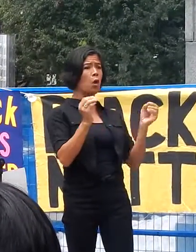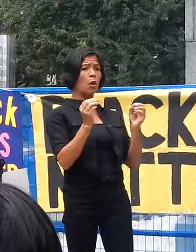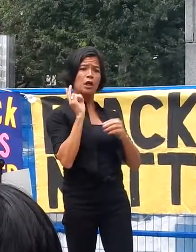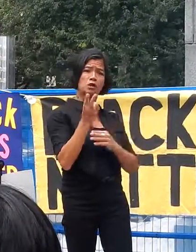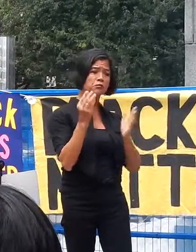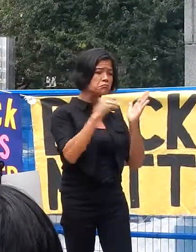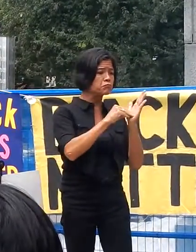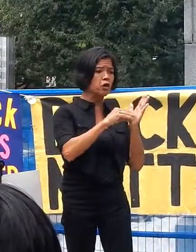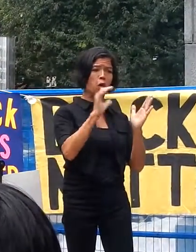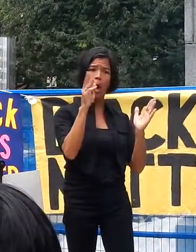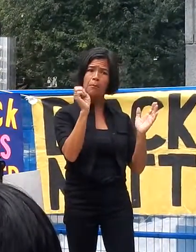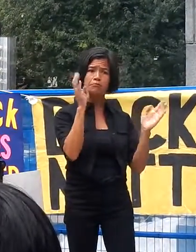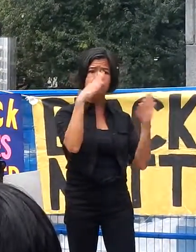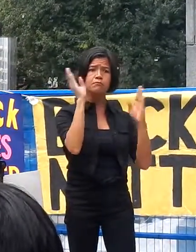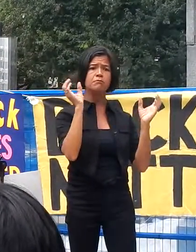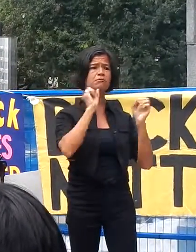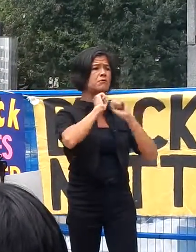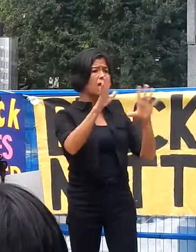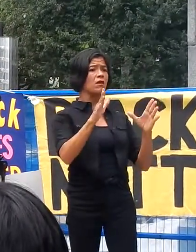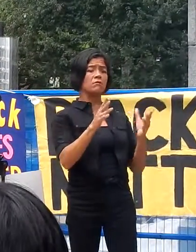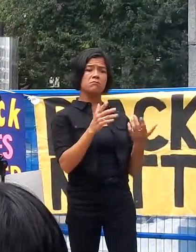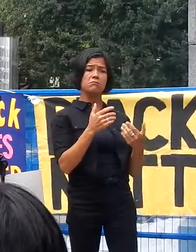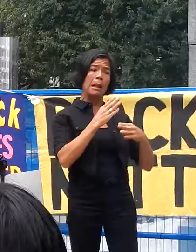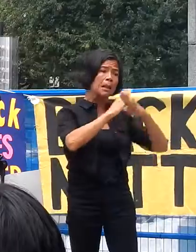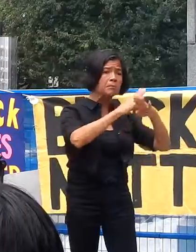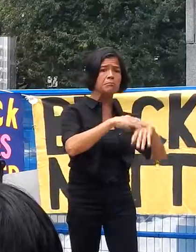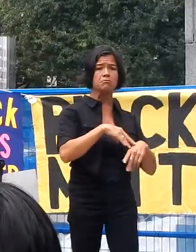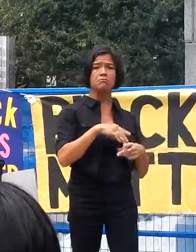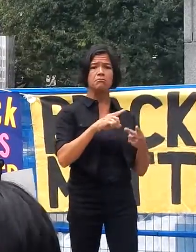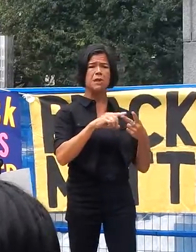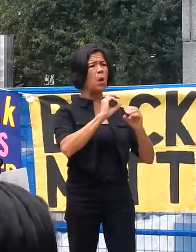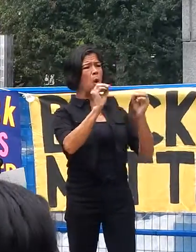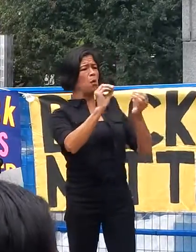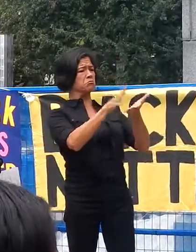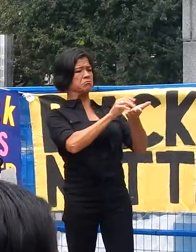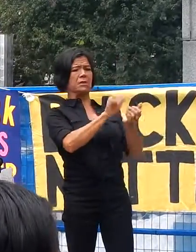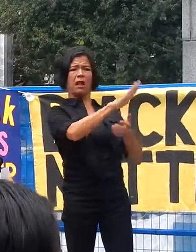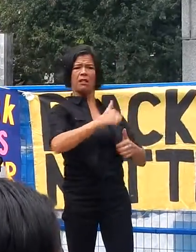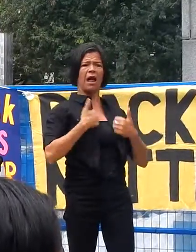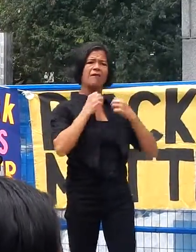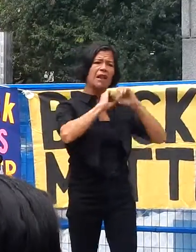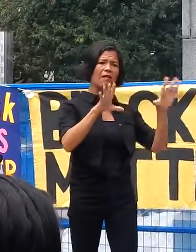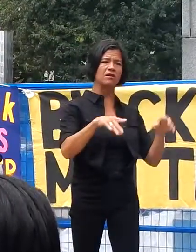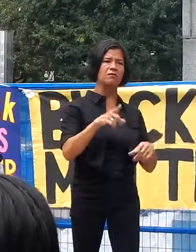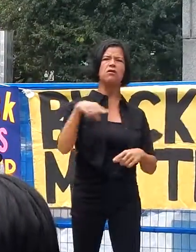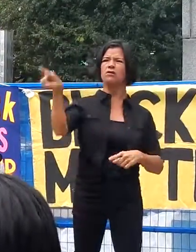record, no restrictions, no destruction in his life. Shame!